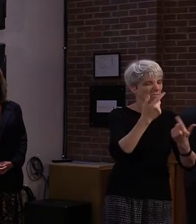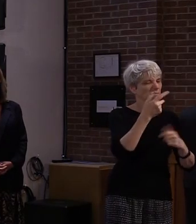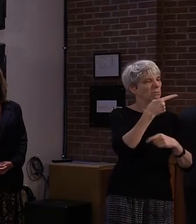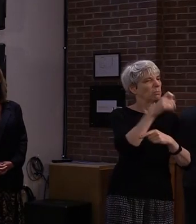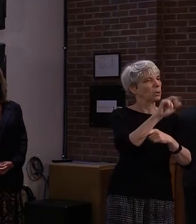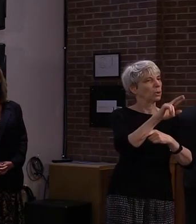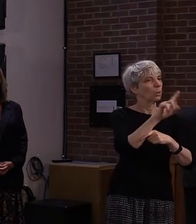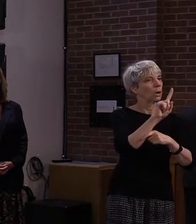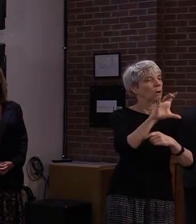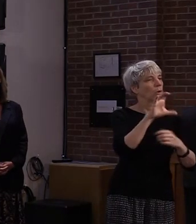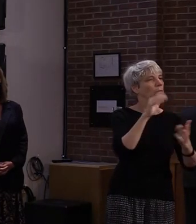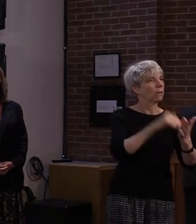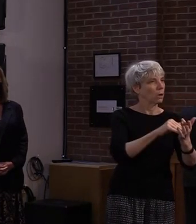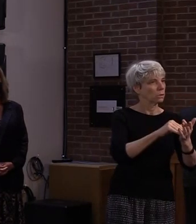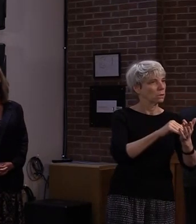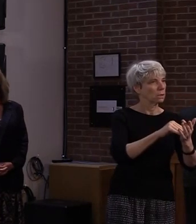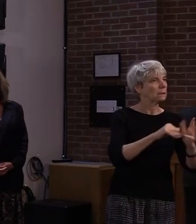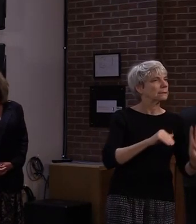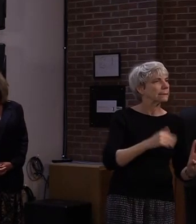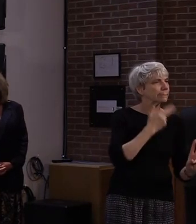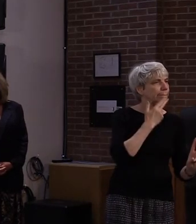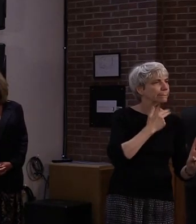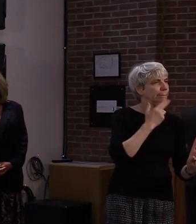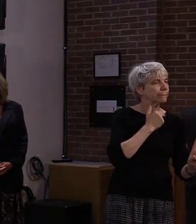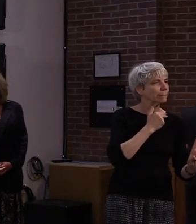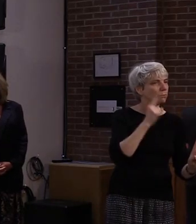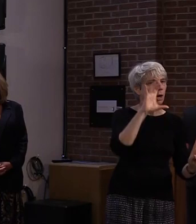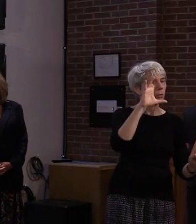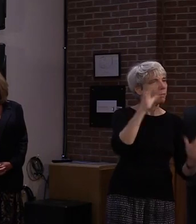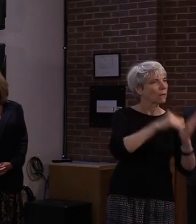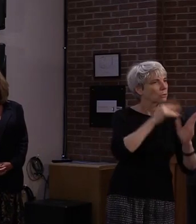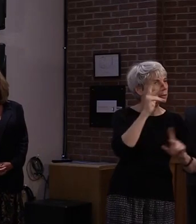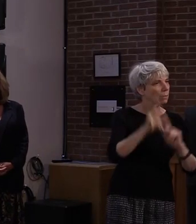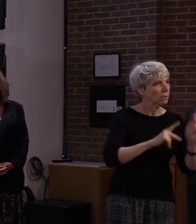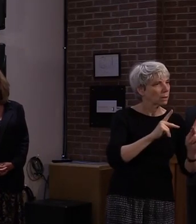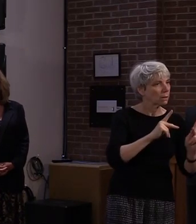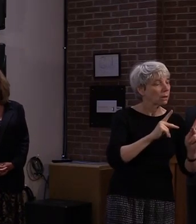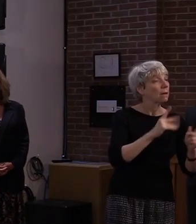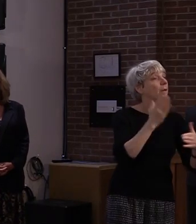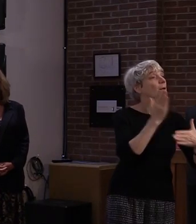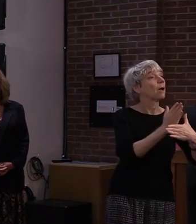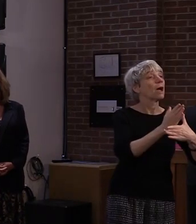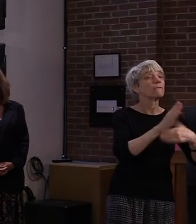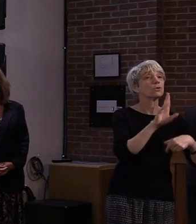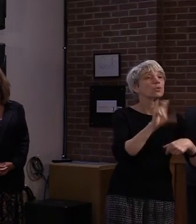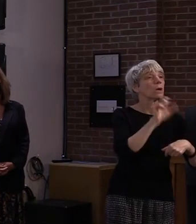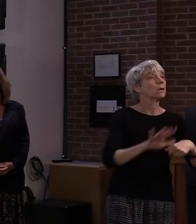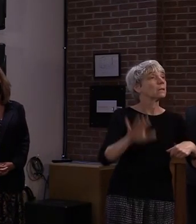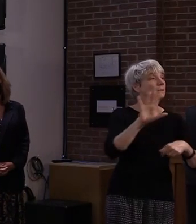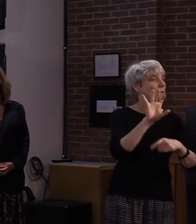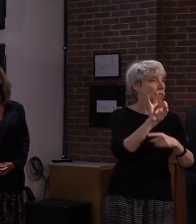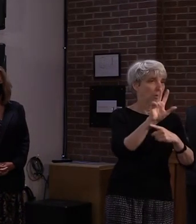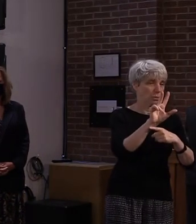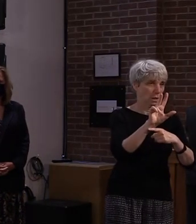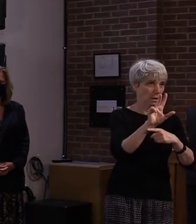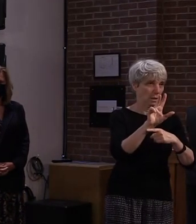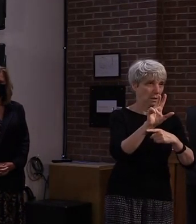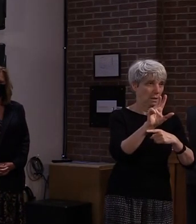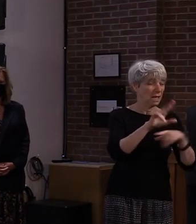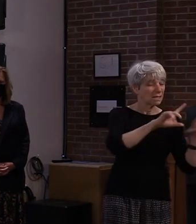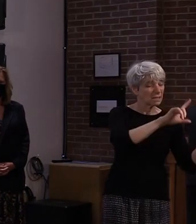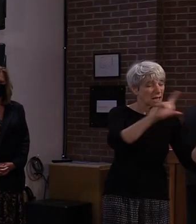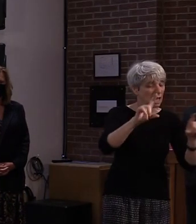6, as compared with the national average of 93, and the lowest percent positivity rate,